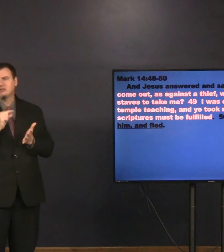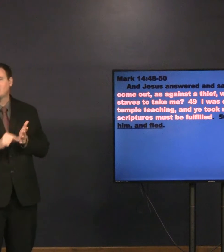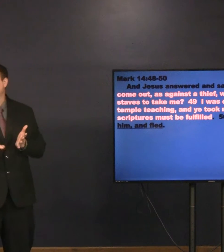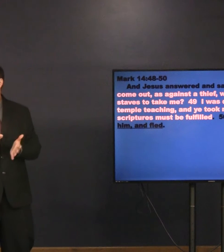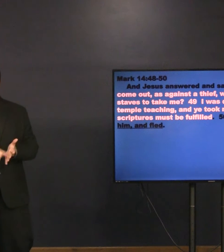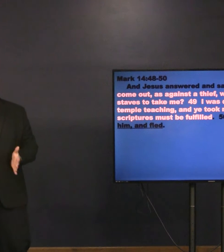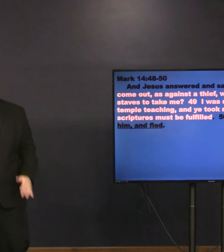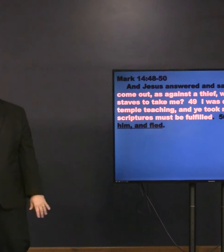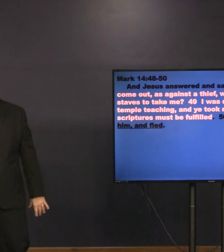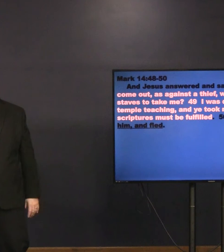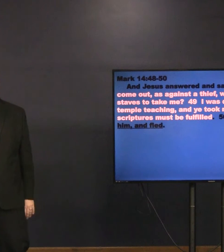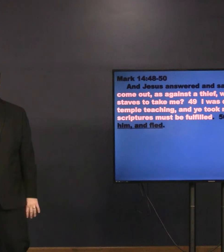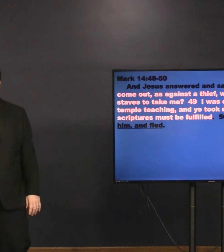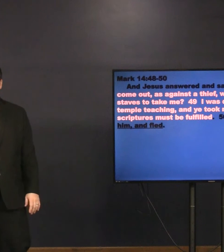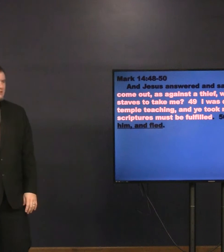And the saddest verse all.